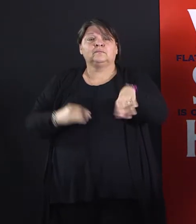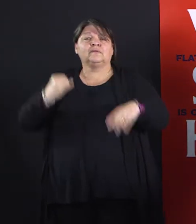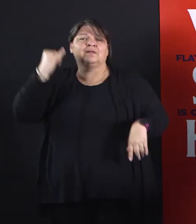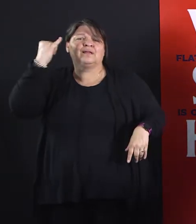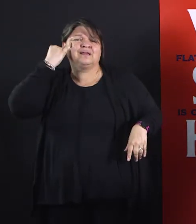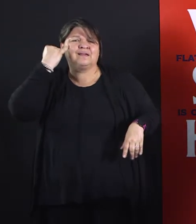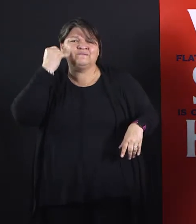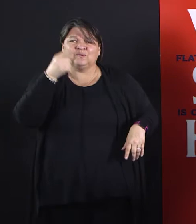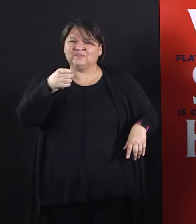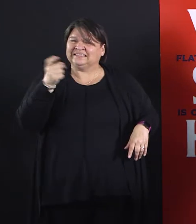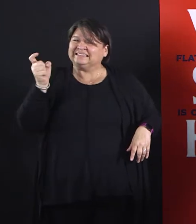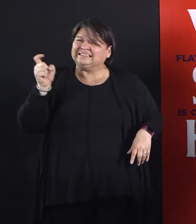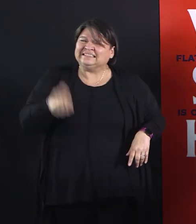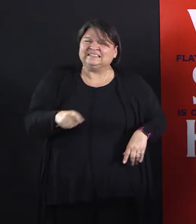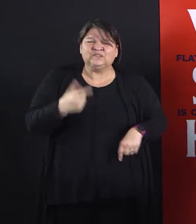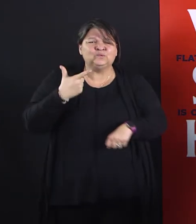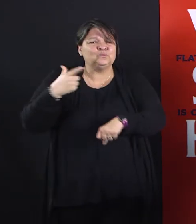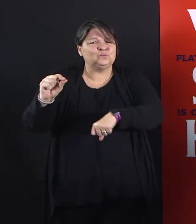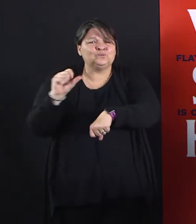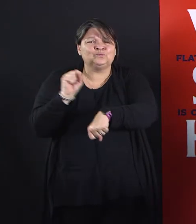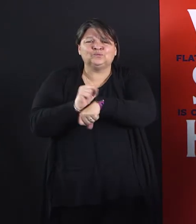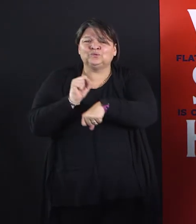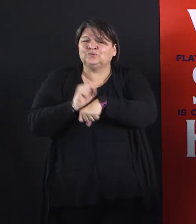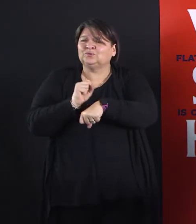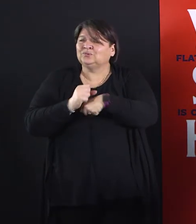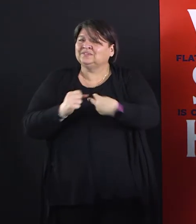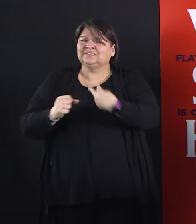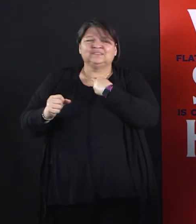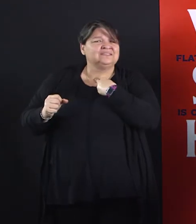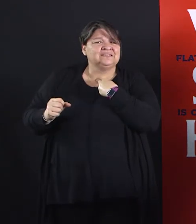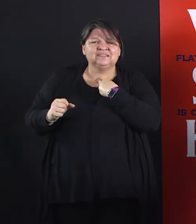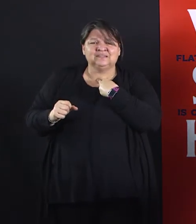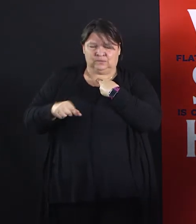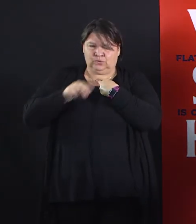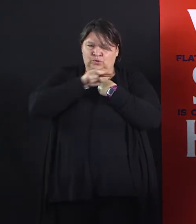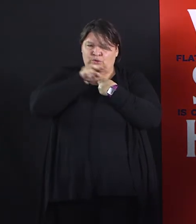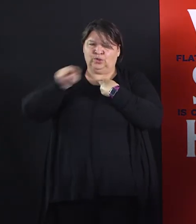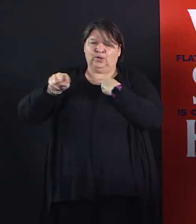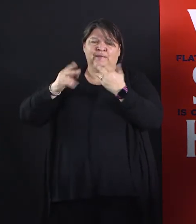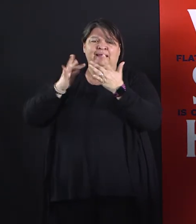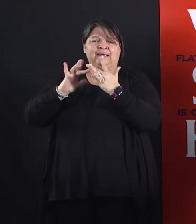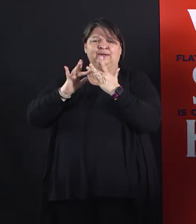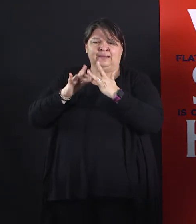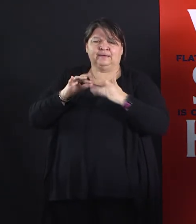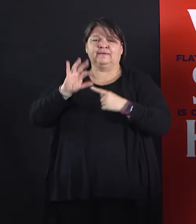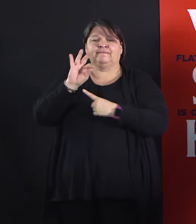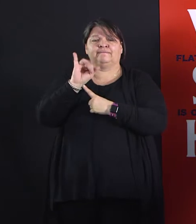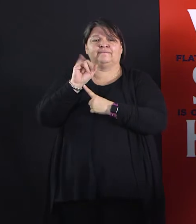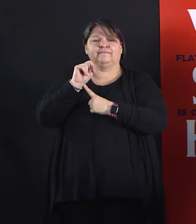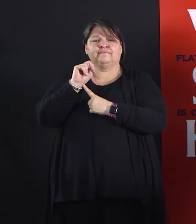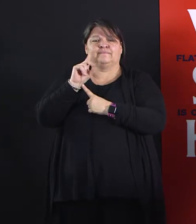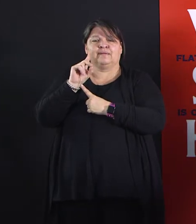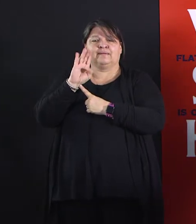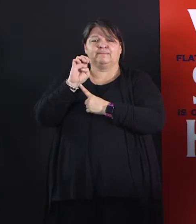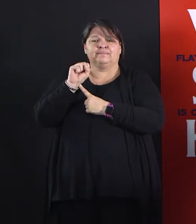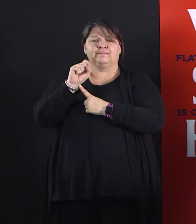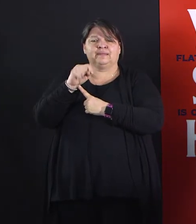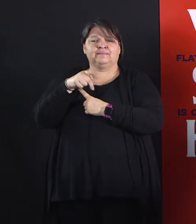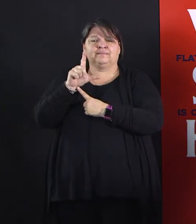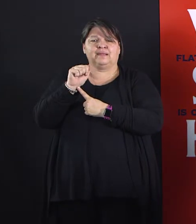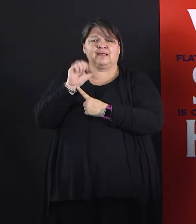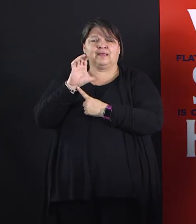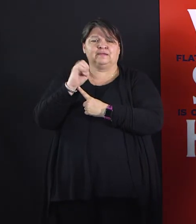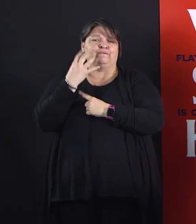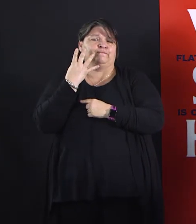the free child care tool at find.bestplaceforkids.com. Now, for our communities, hospitals, first responders,